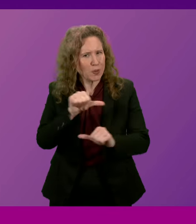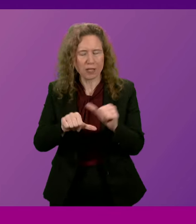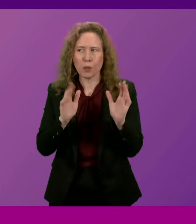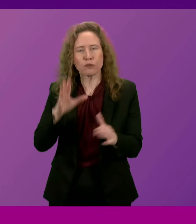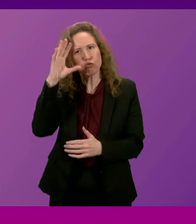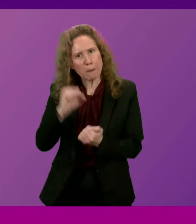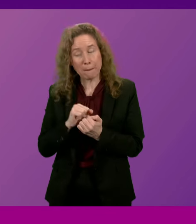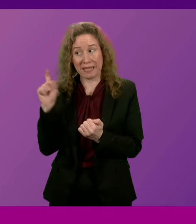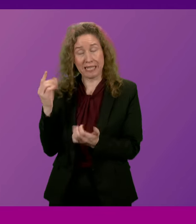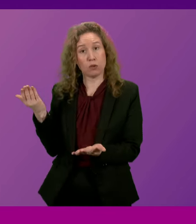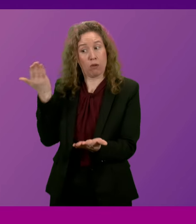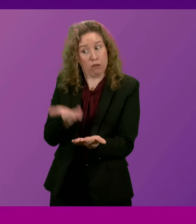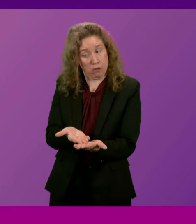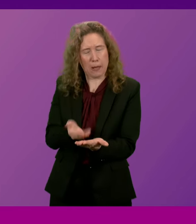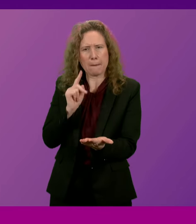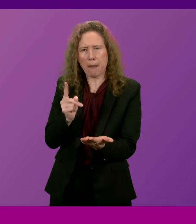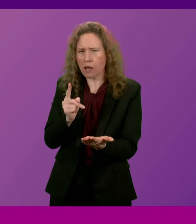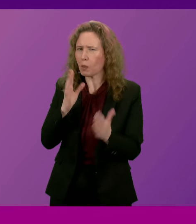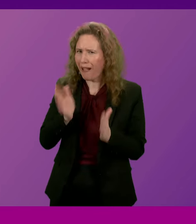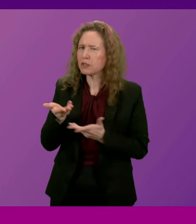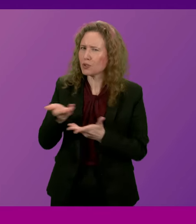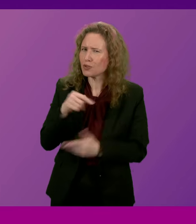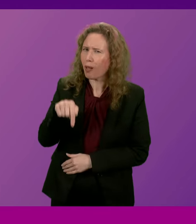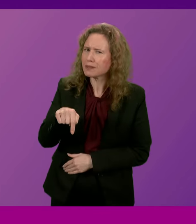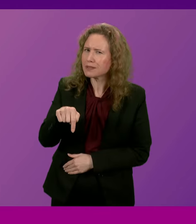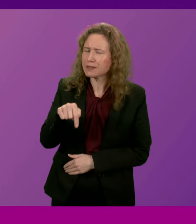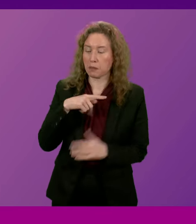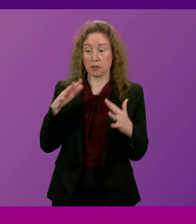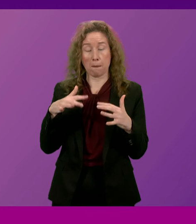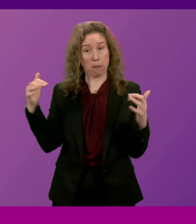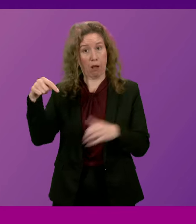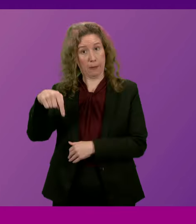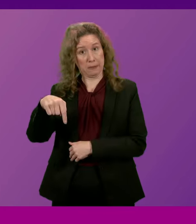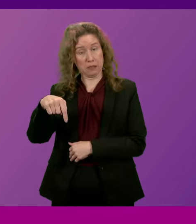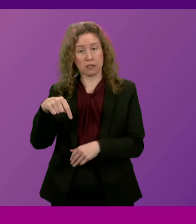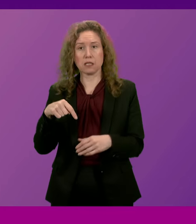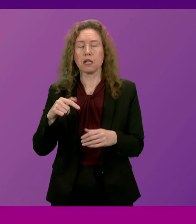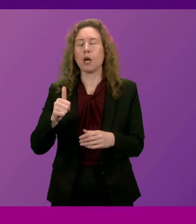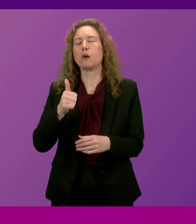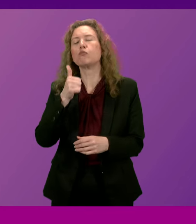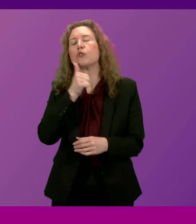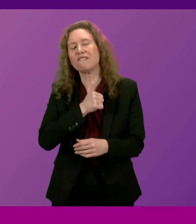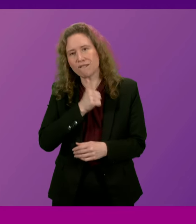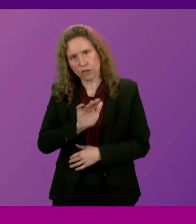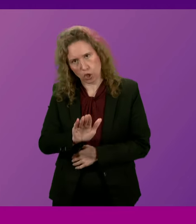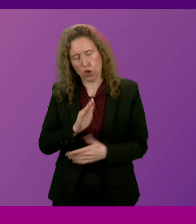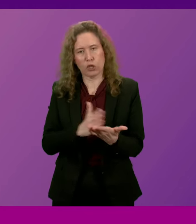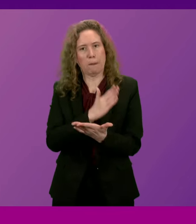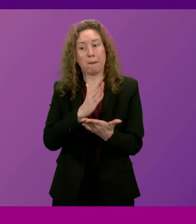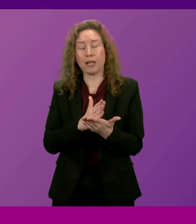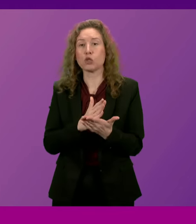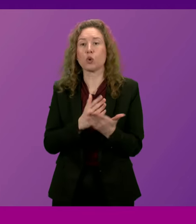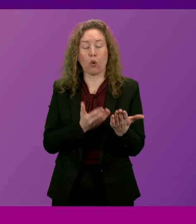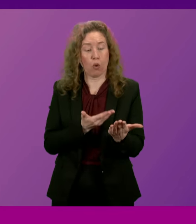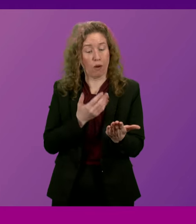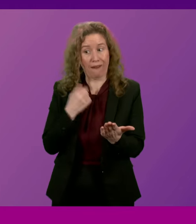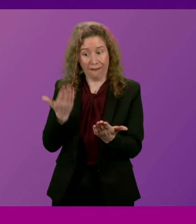mindful of in considering the amendments that come forward because obviously Parliament does prefer to ensure that issues are the